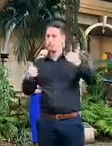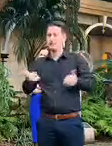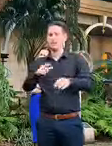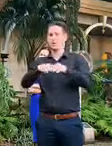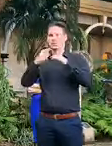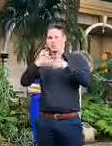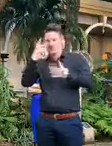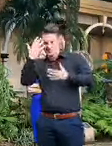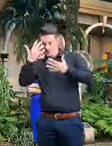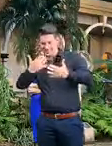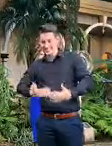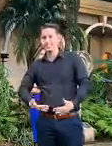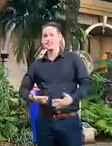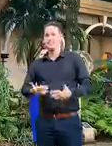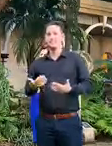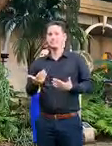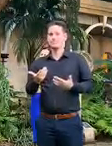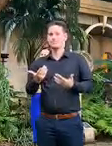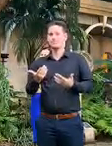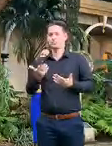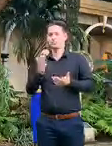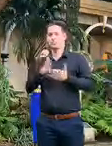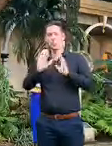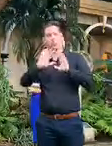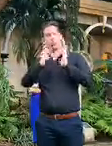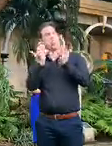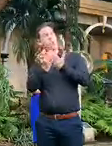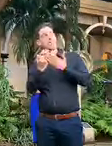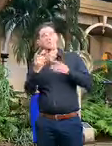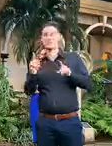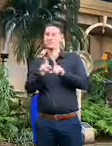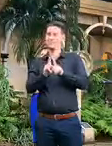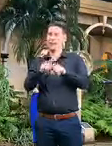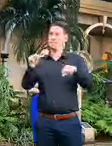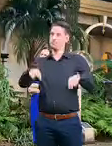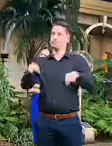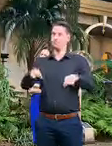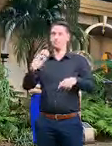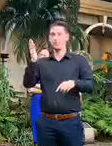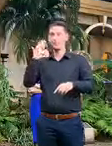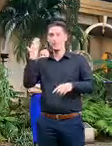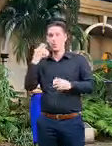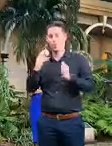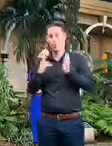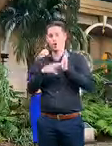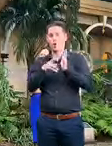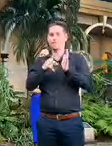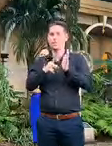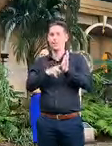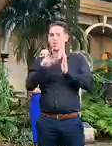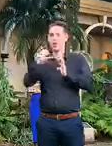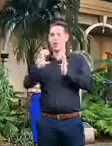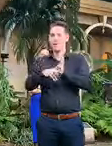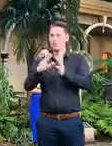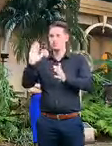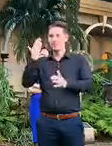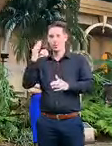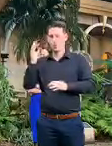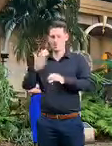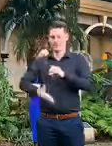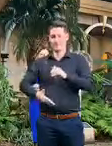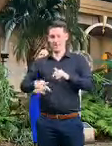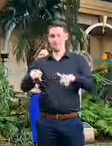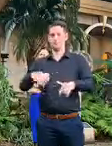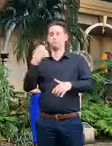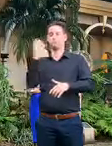them and we've never nowhere in the world has lived through a pandemic due to a novel coronavirus to the extent that